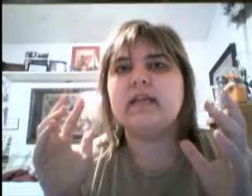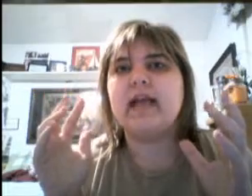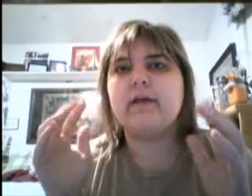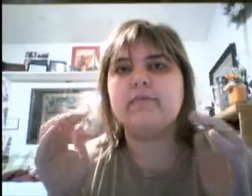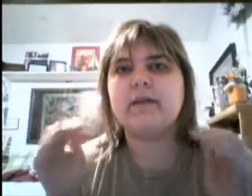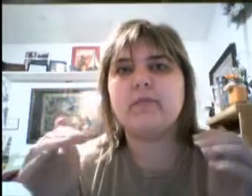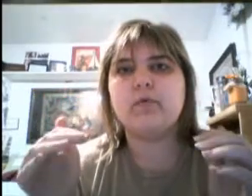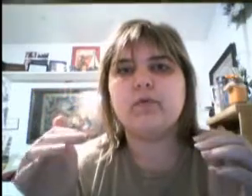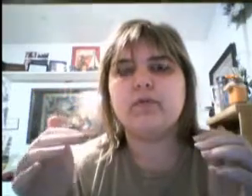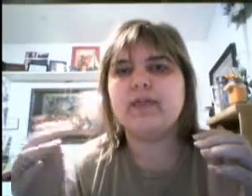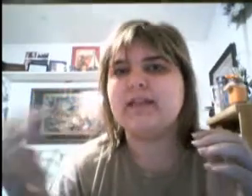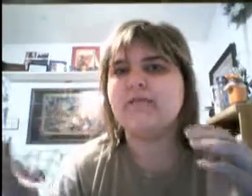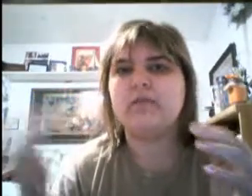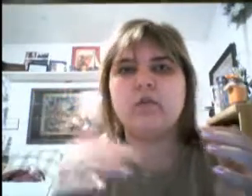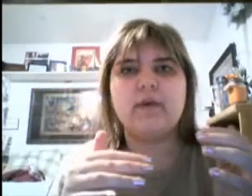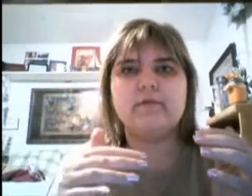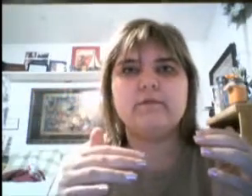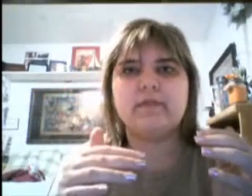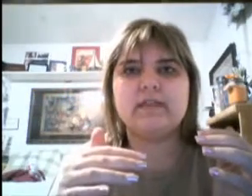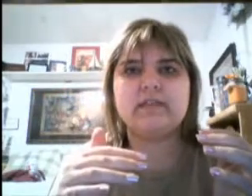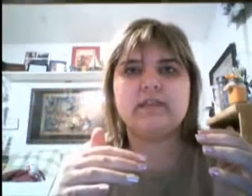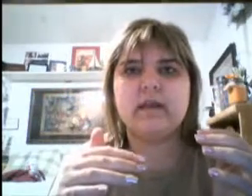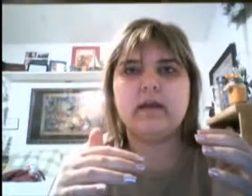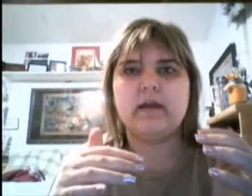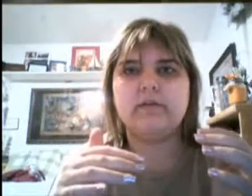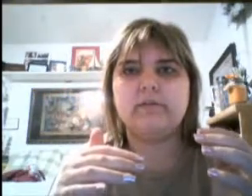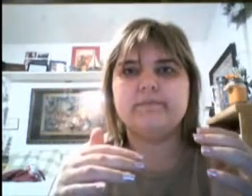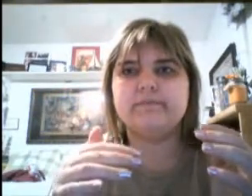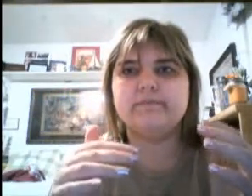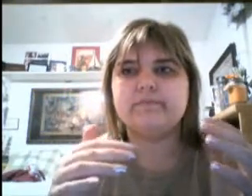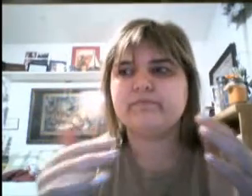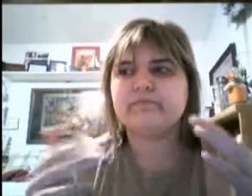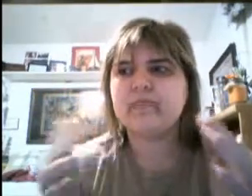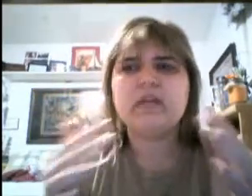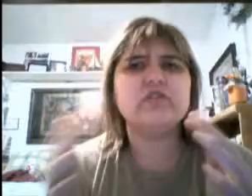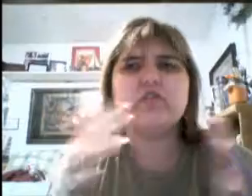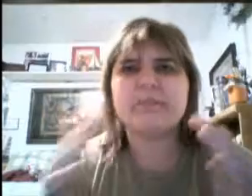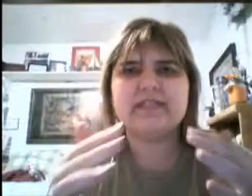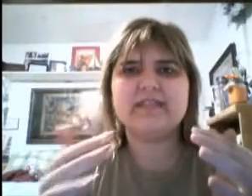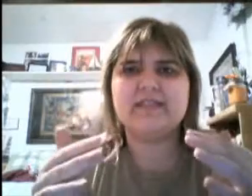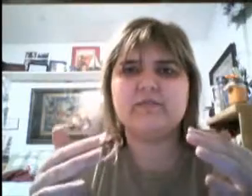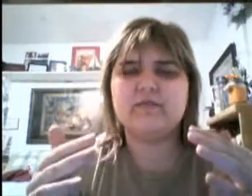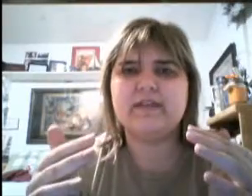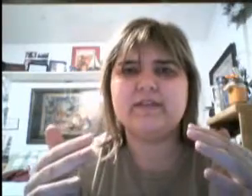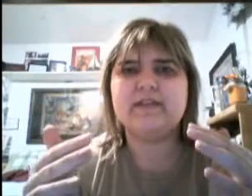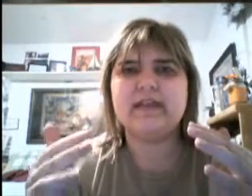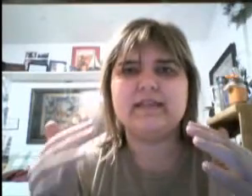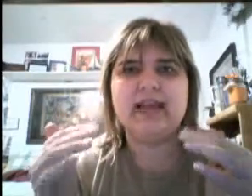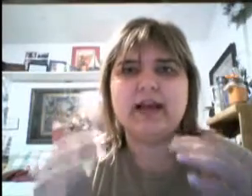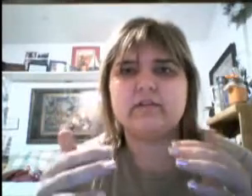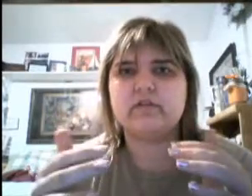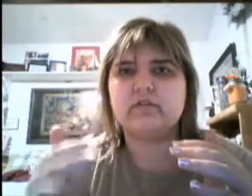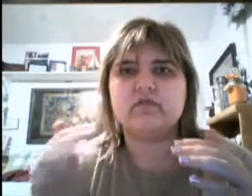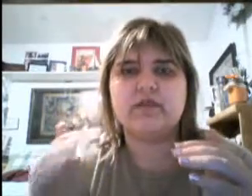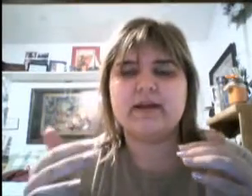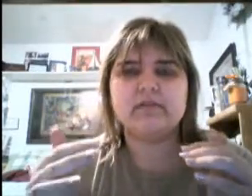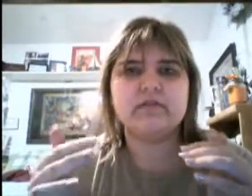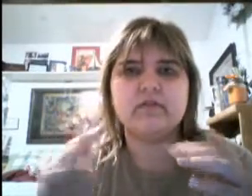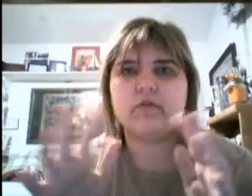didn't have the people that they flew in to represent these movies, like the actors or directors or